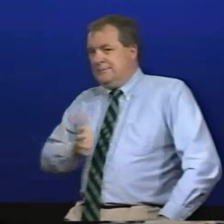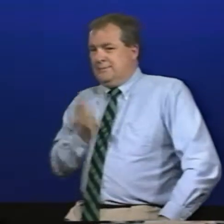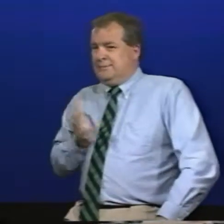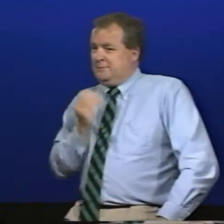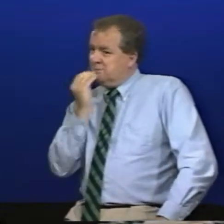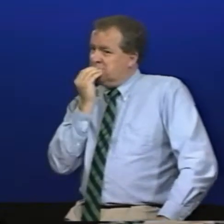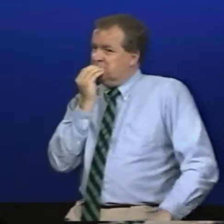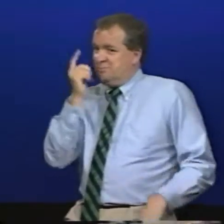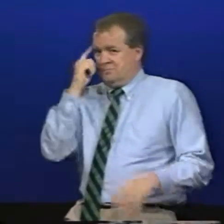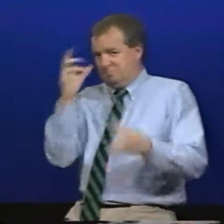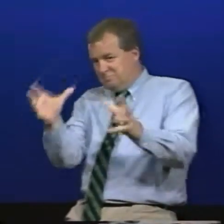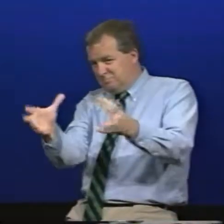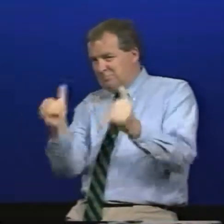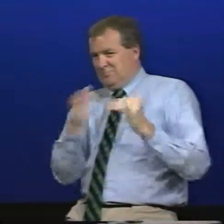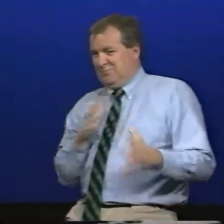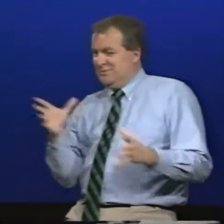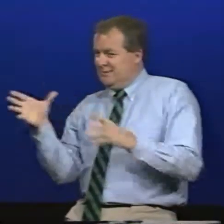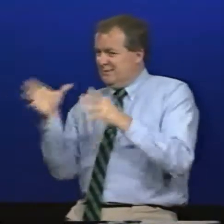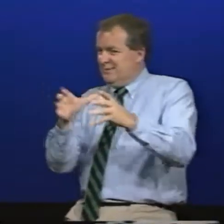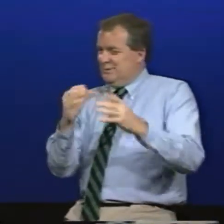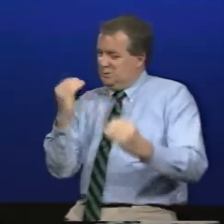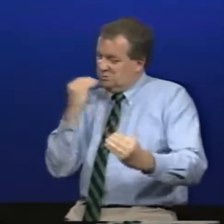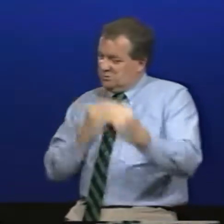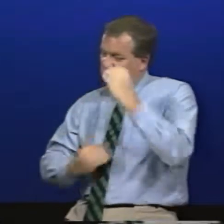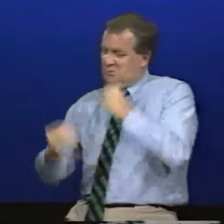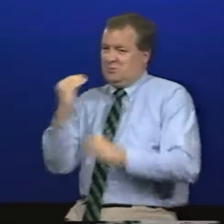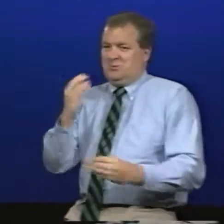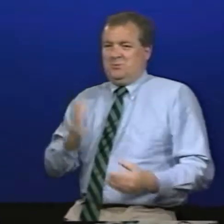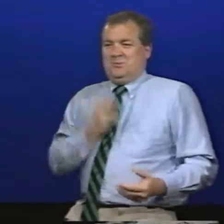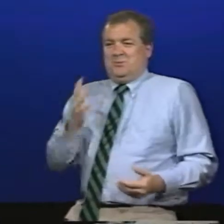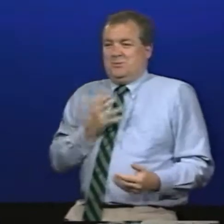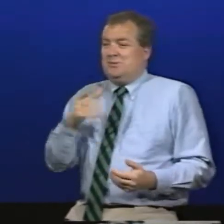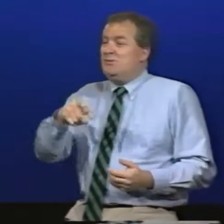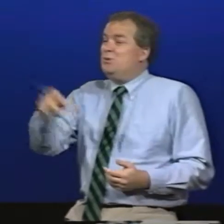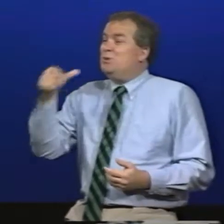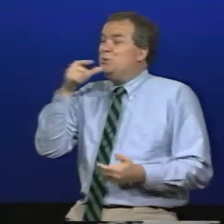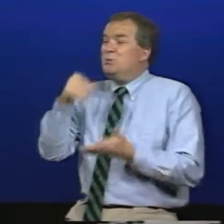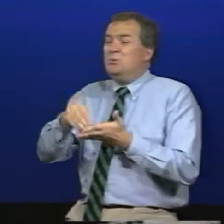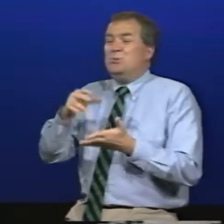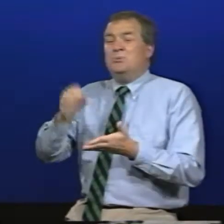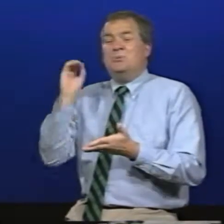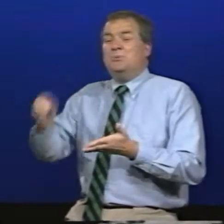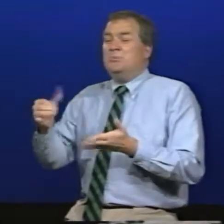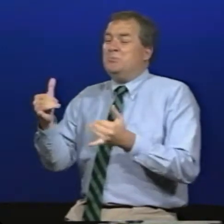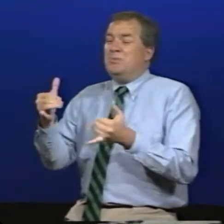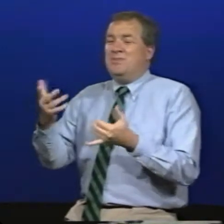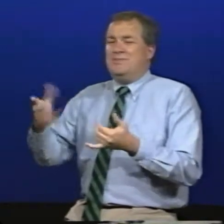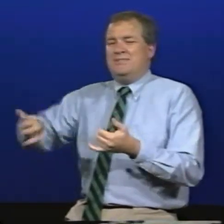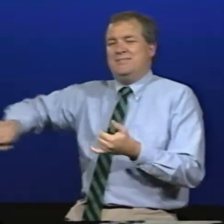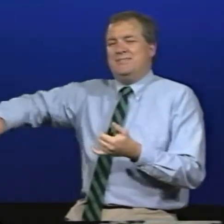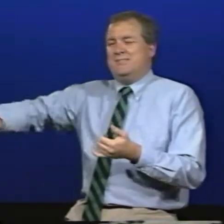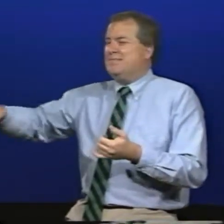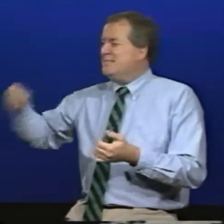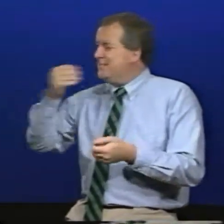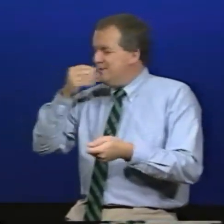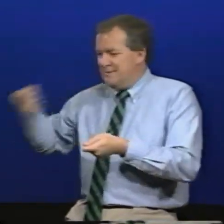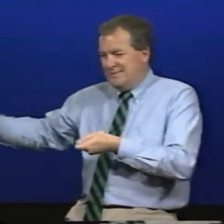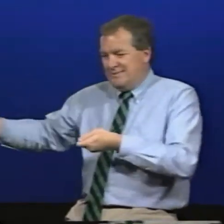school settings usually it was very good food for the basketball players in fact they were given preference over students who weren't